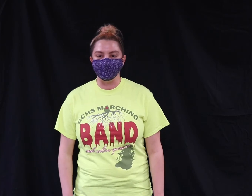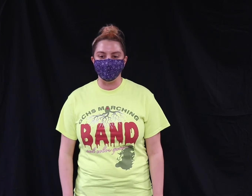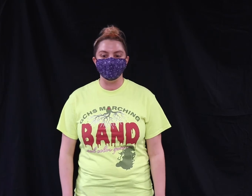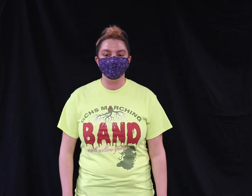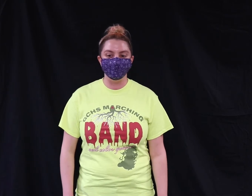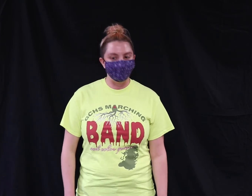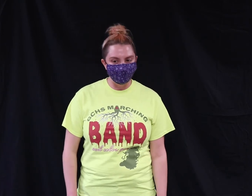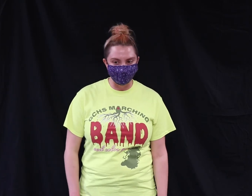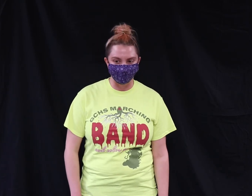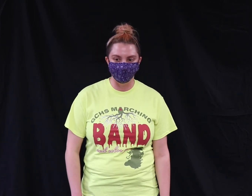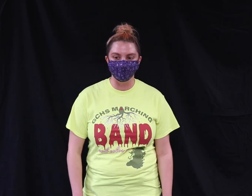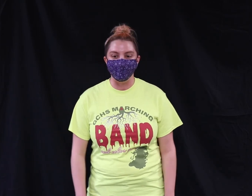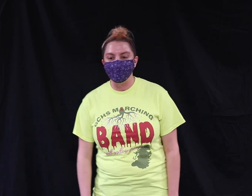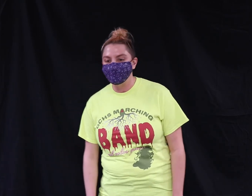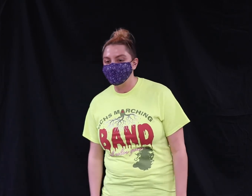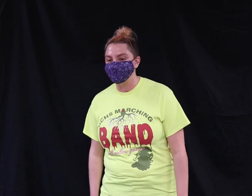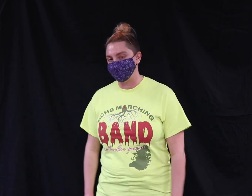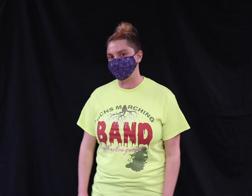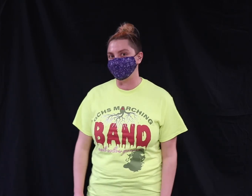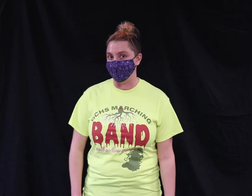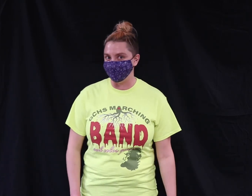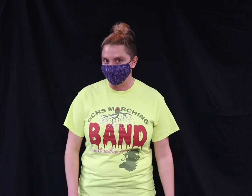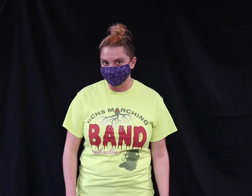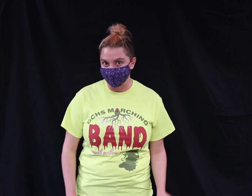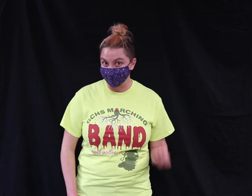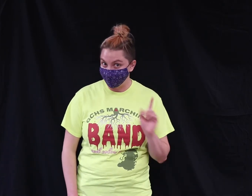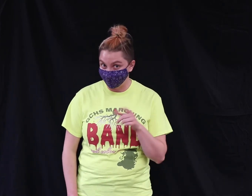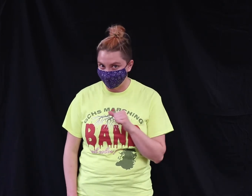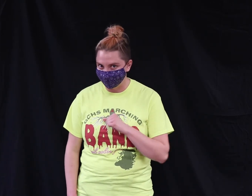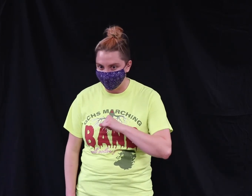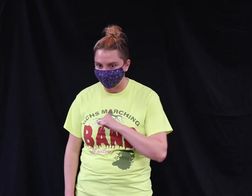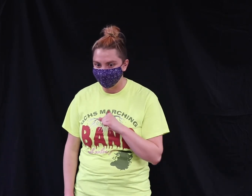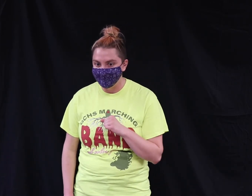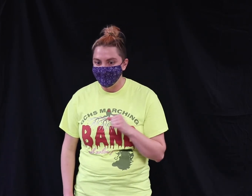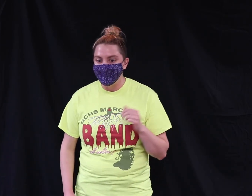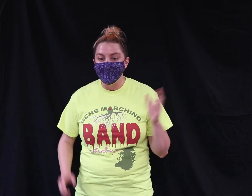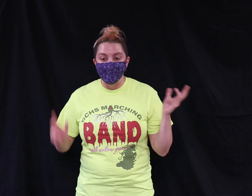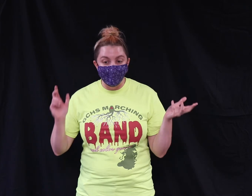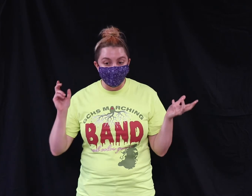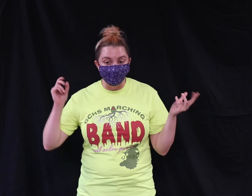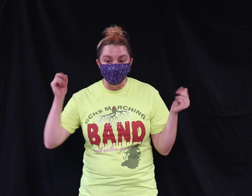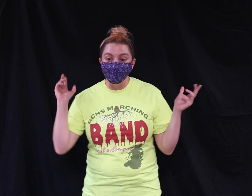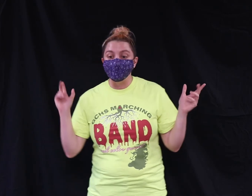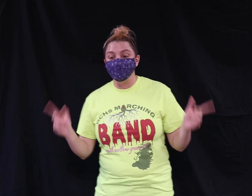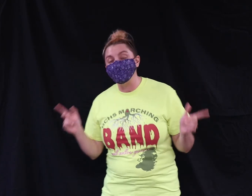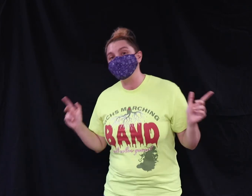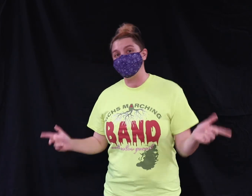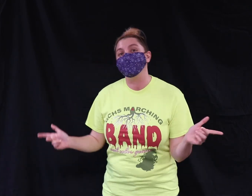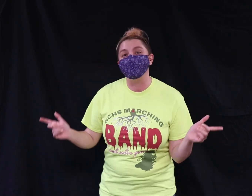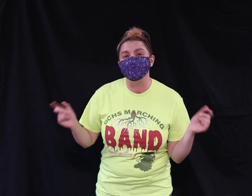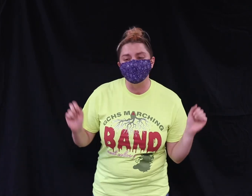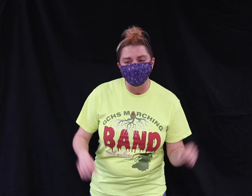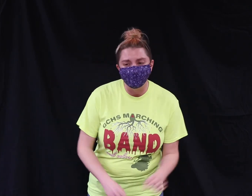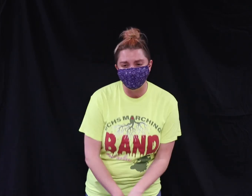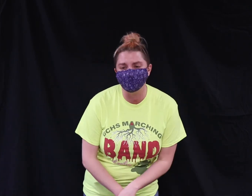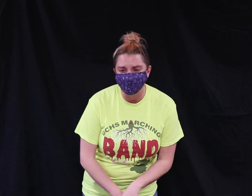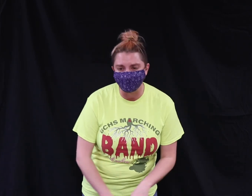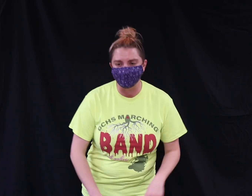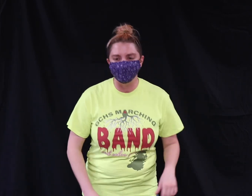Cameron Finlayson will be headed to sectionals on Monday. Good luck! And for the first time in school history, the